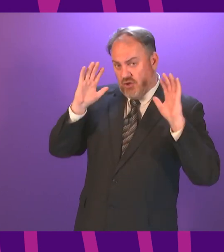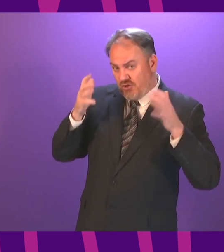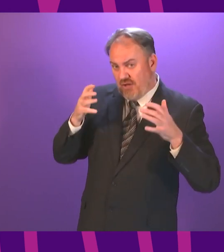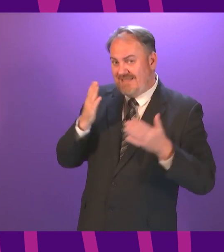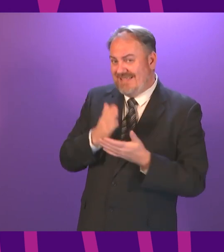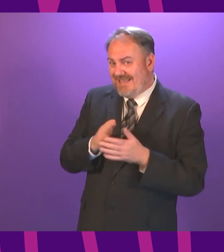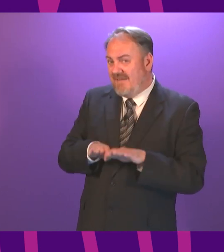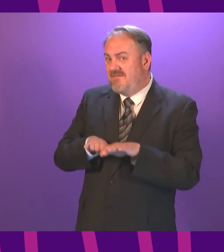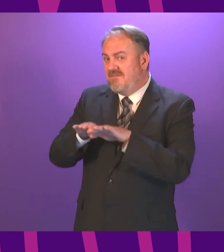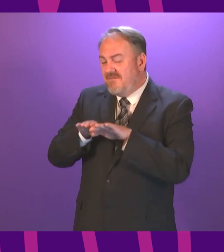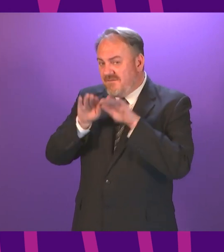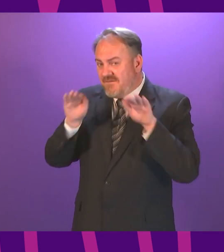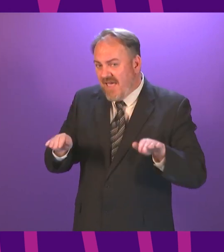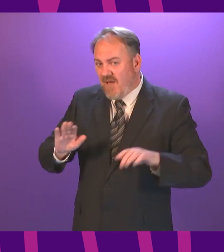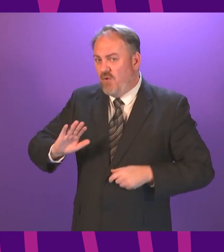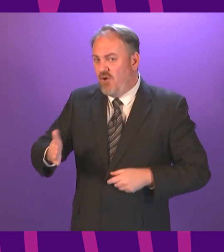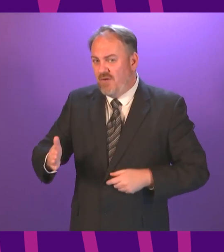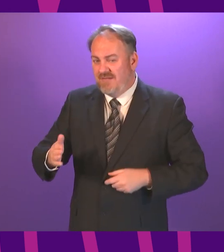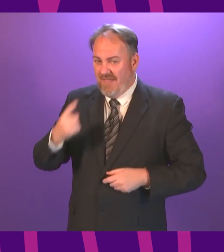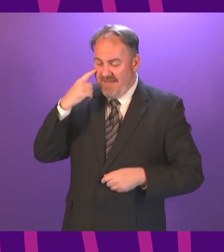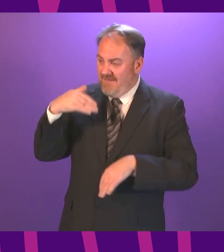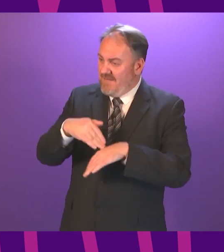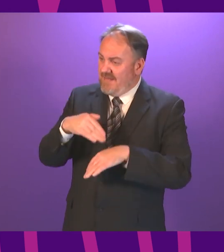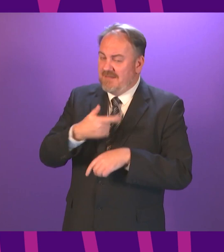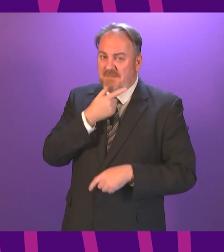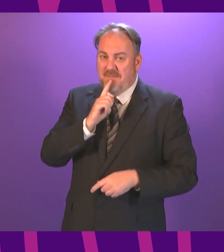concerns about the use. Therefore, we want to, of course,